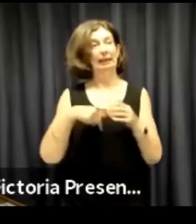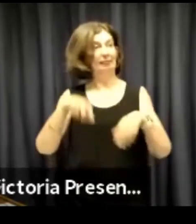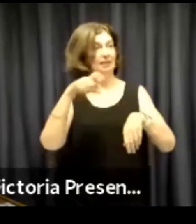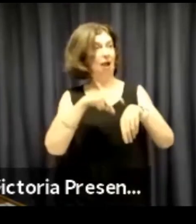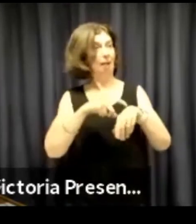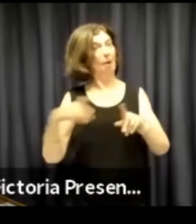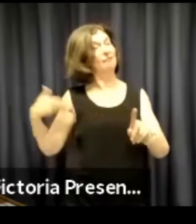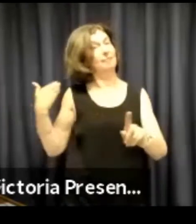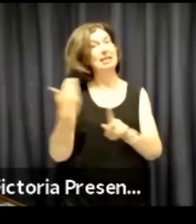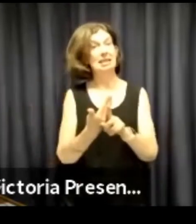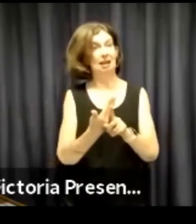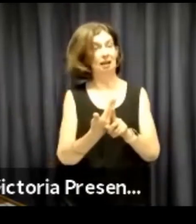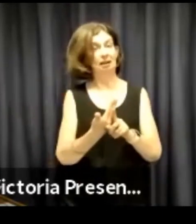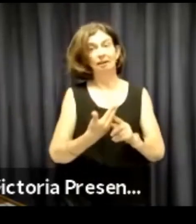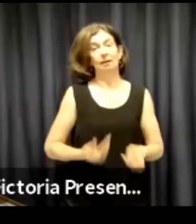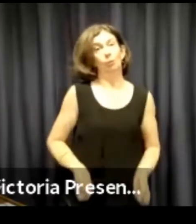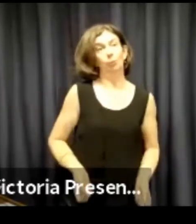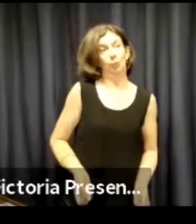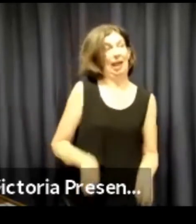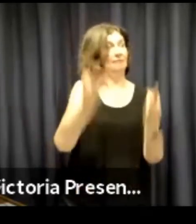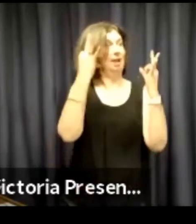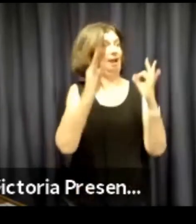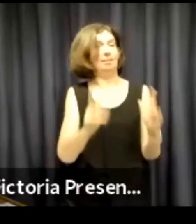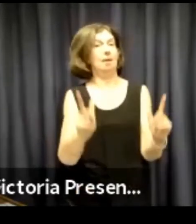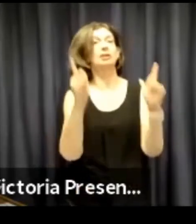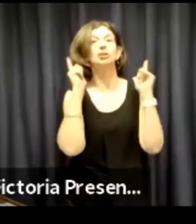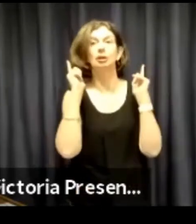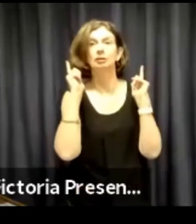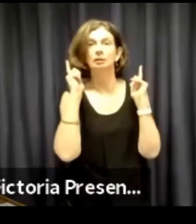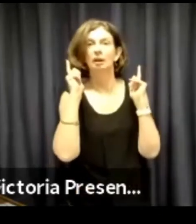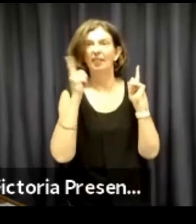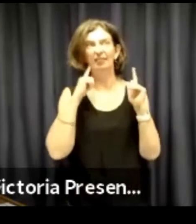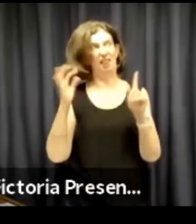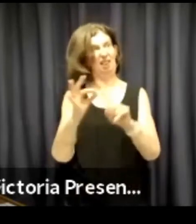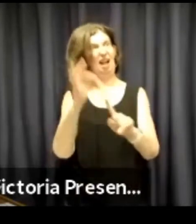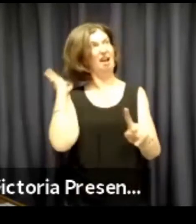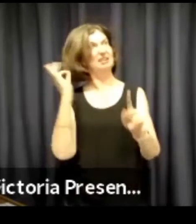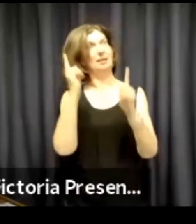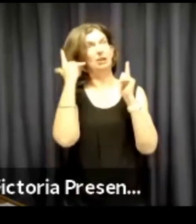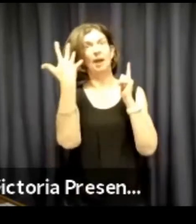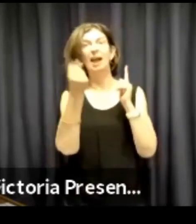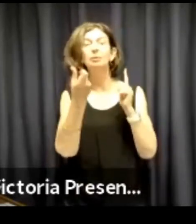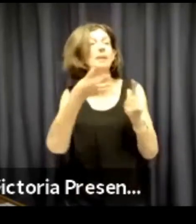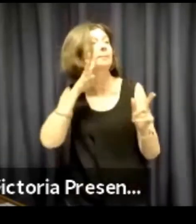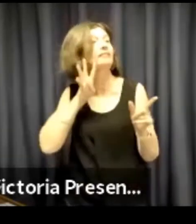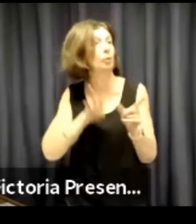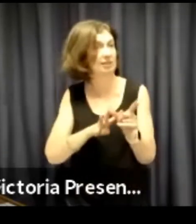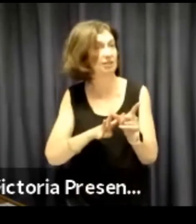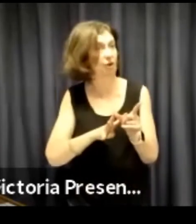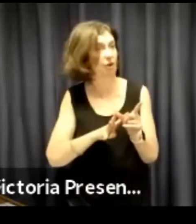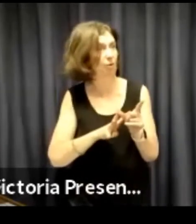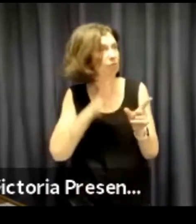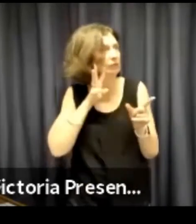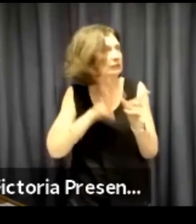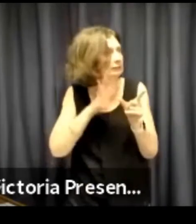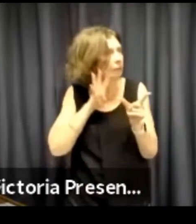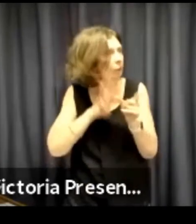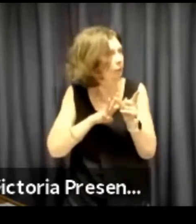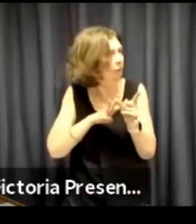To have a Deaf manager of this organisation for a period of time, we didn't have a manager and our last Deaf manager